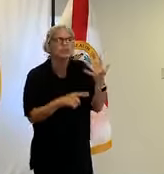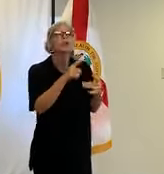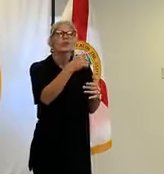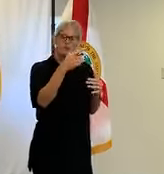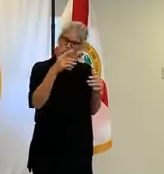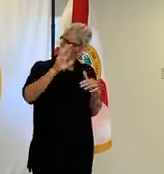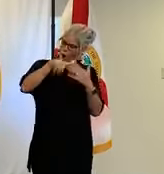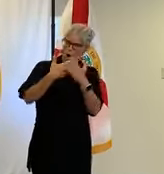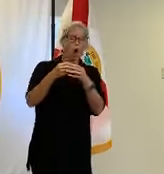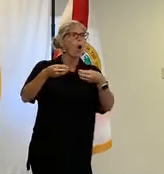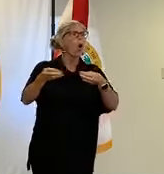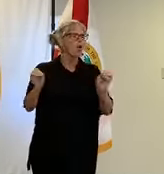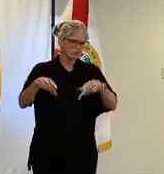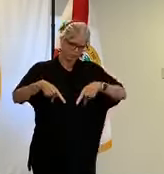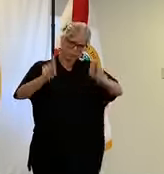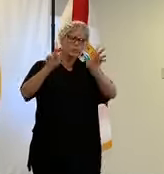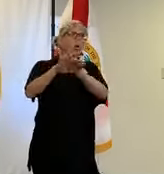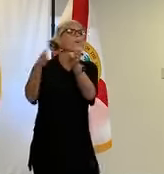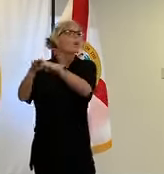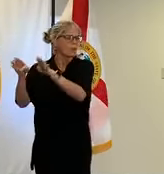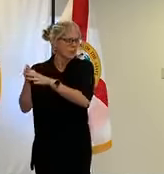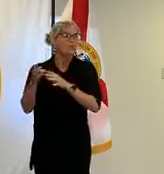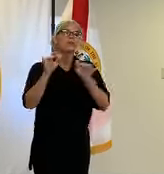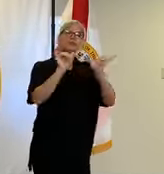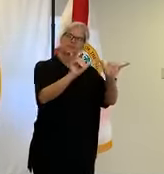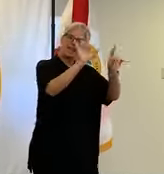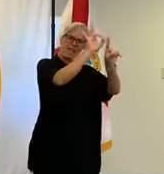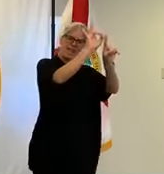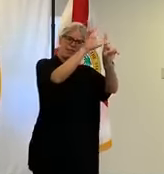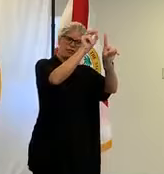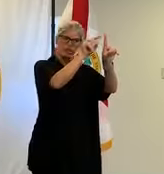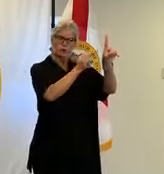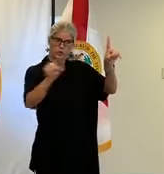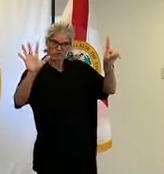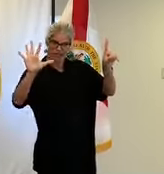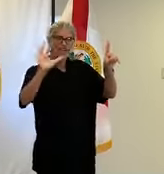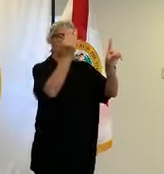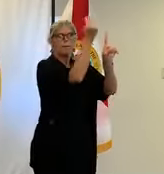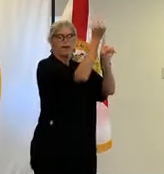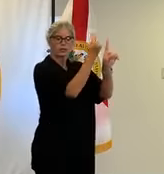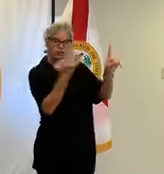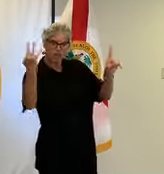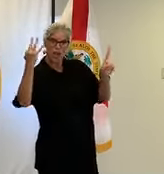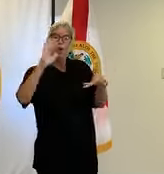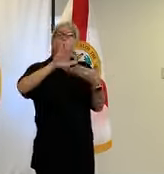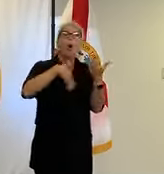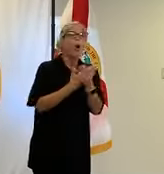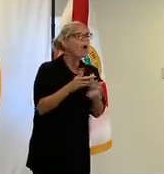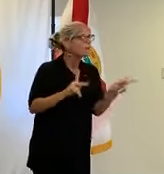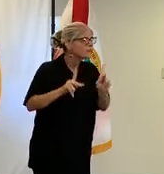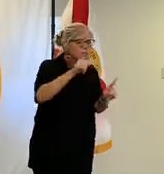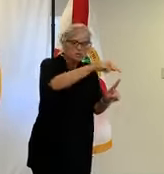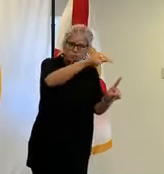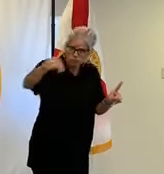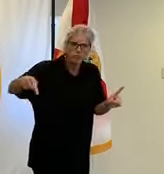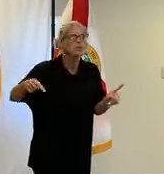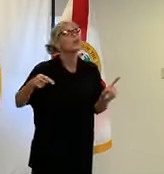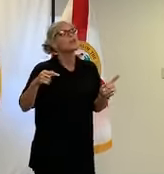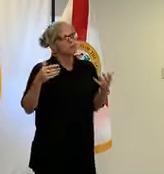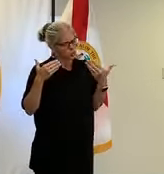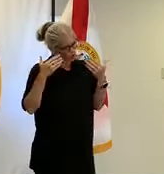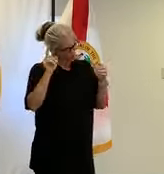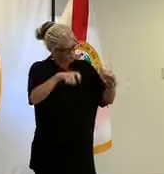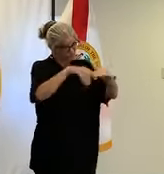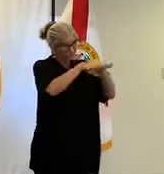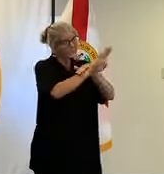that's 8 30 a.m to 5 p.m monday through friday all customers are encouraged to wear a mask when they visit you can